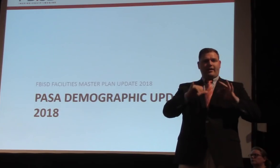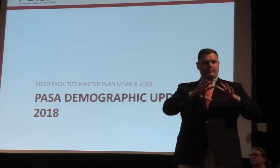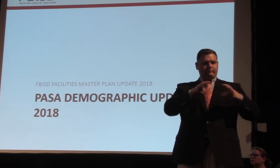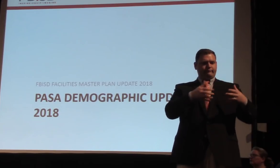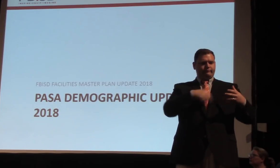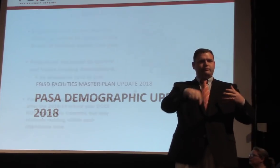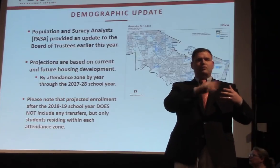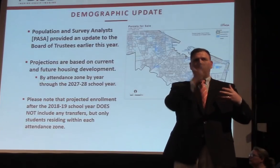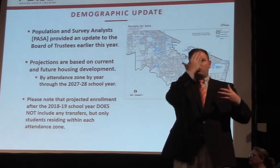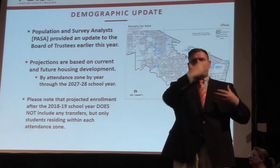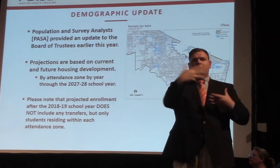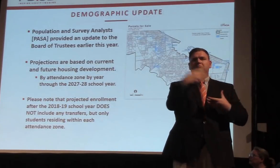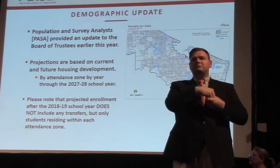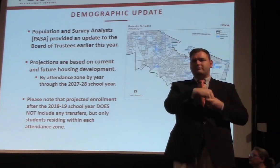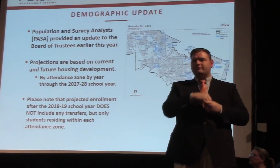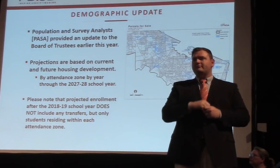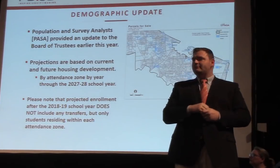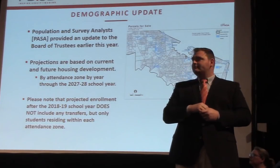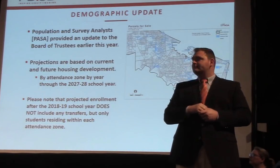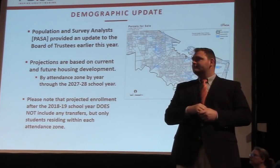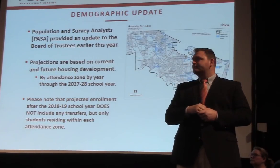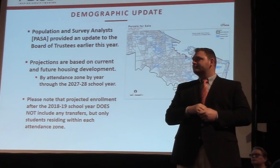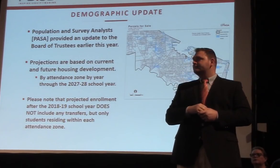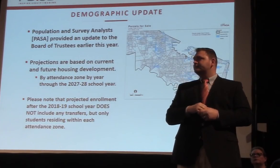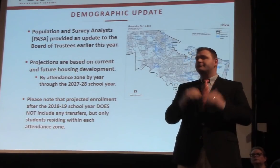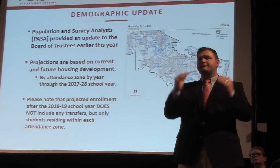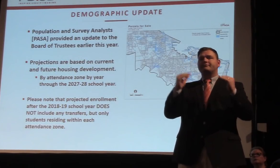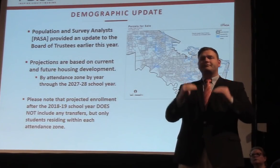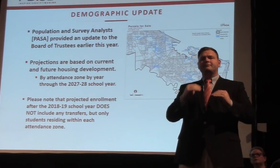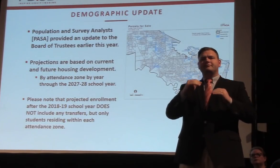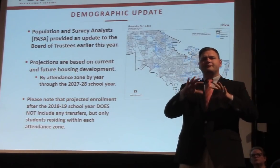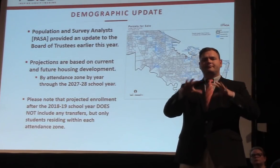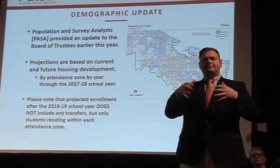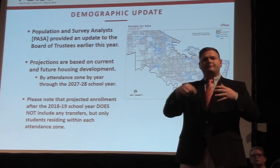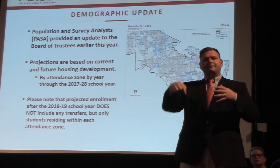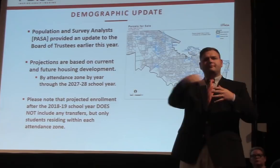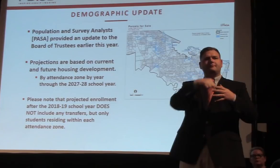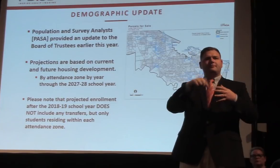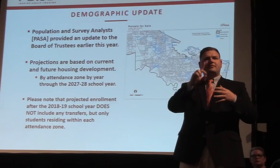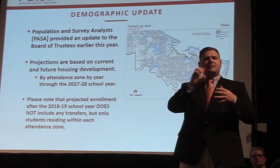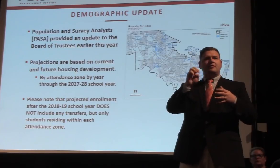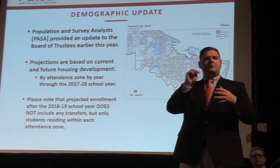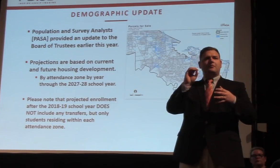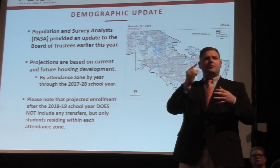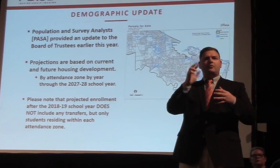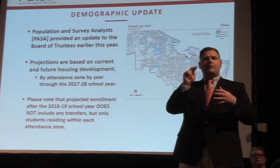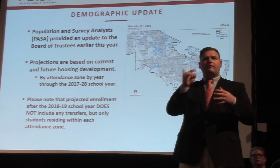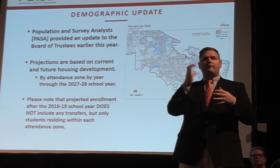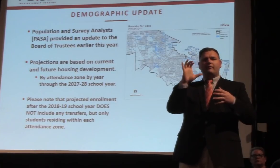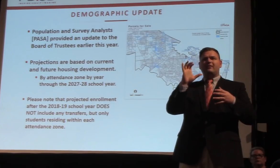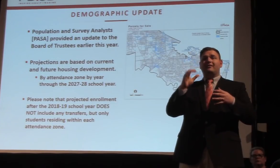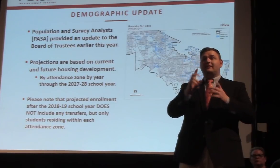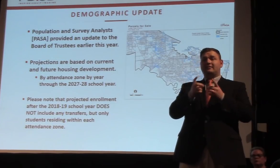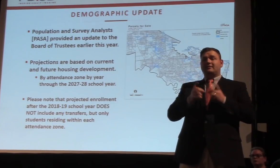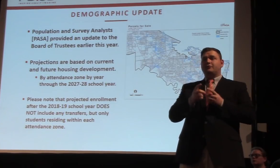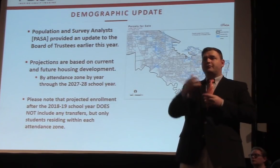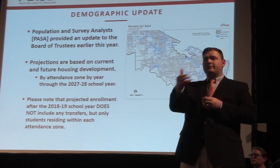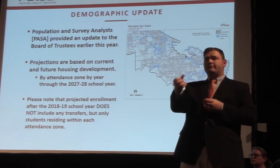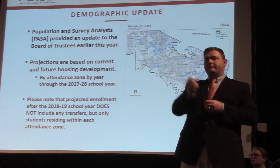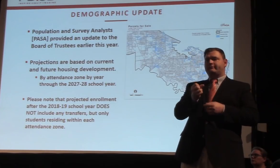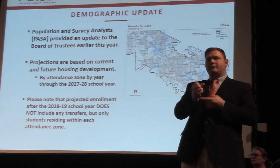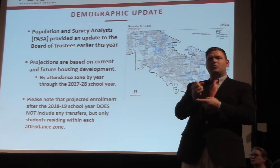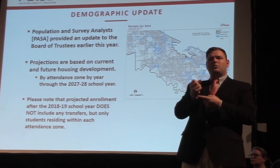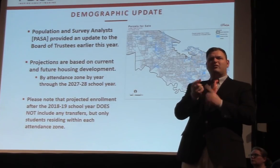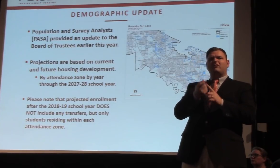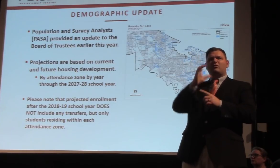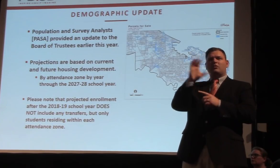our demographic data. The district hires population and survey analysts. They are a demographic expert here in Texas throughout a college station.